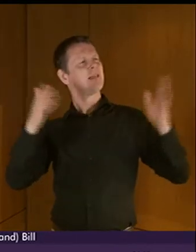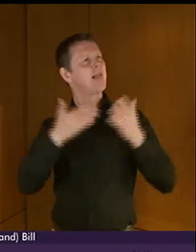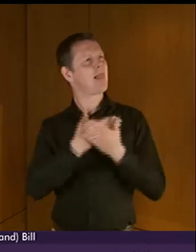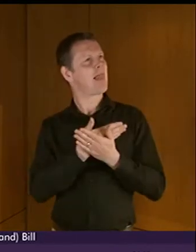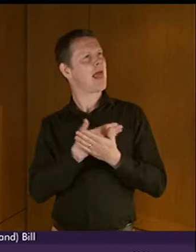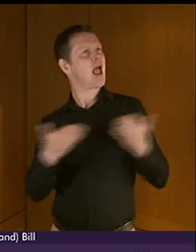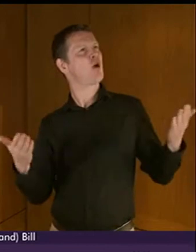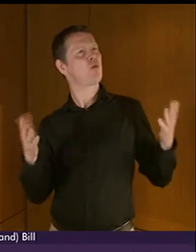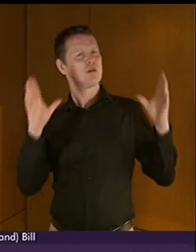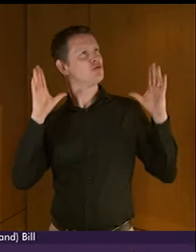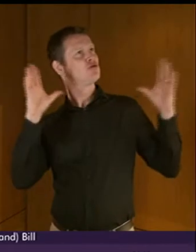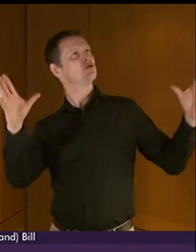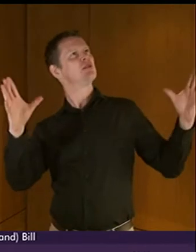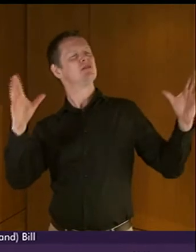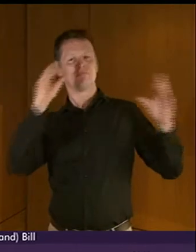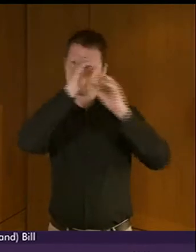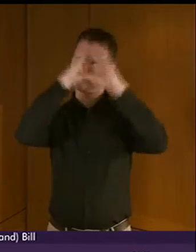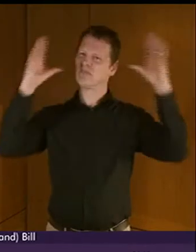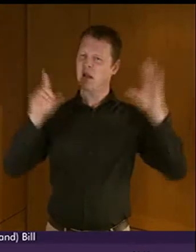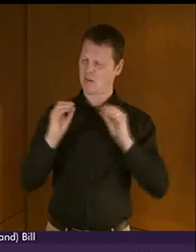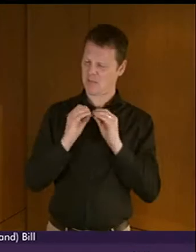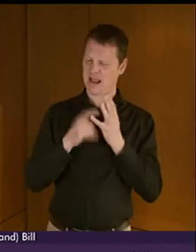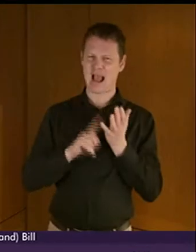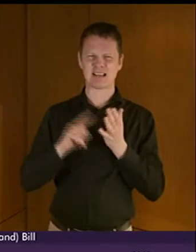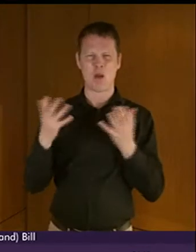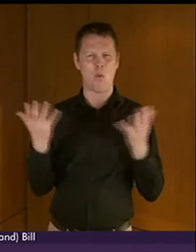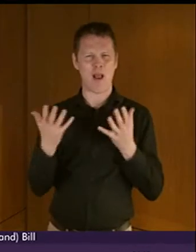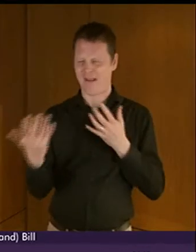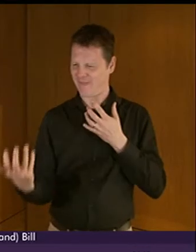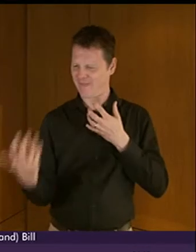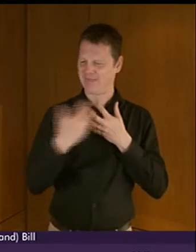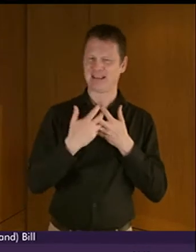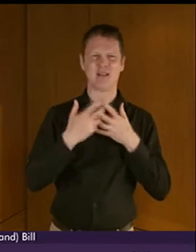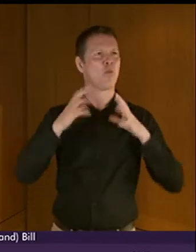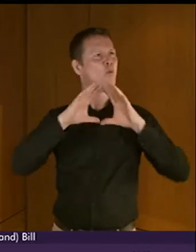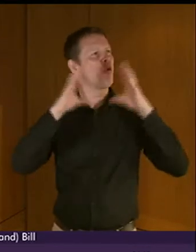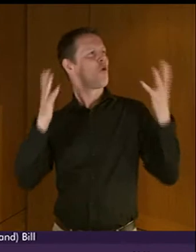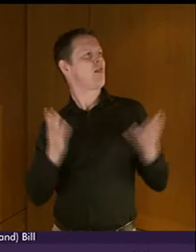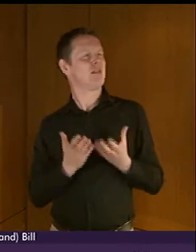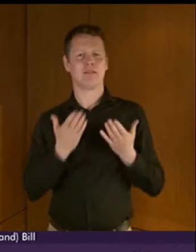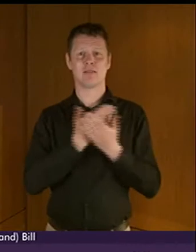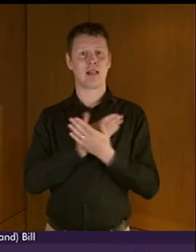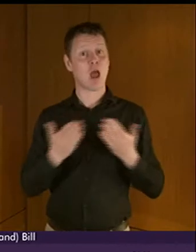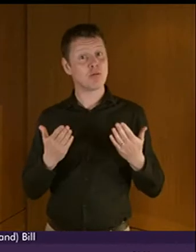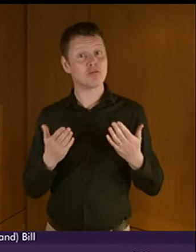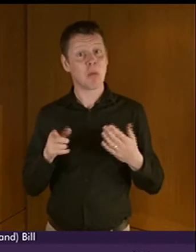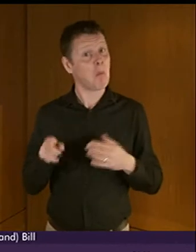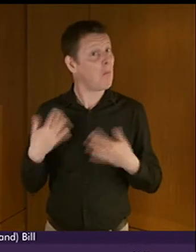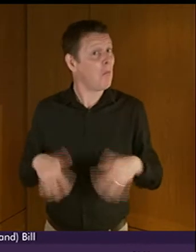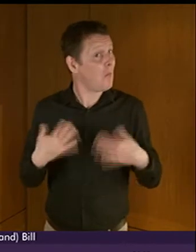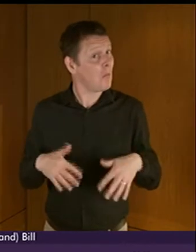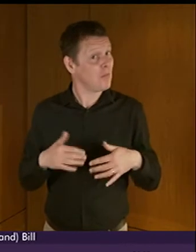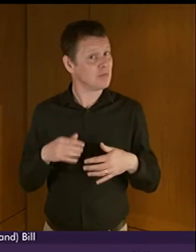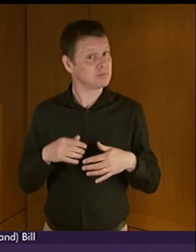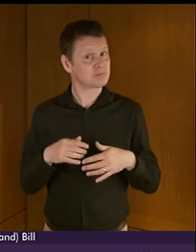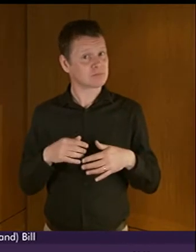language BSL fits into our picture of world languages if you like and that is of course very relevant to the efforts that are taking place